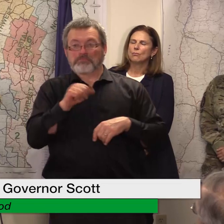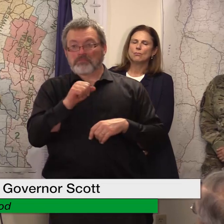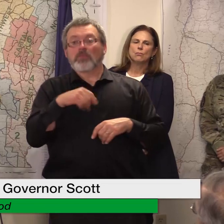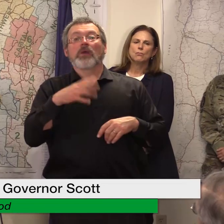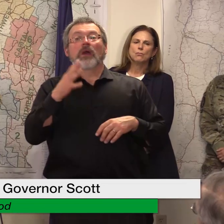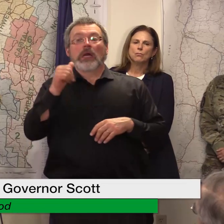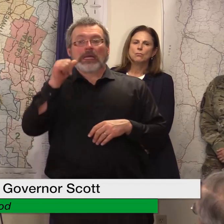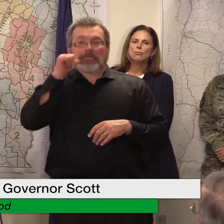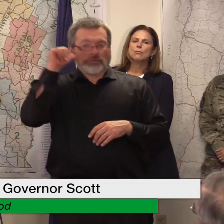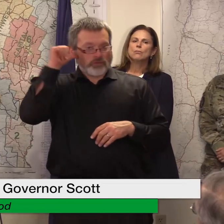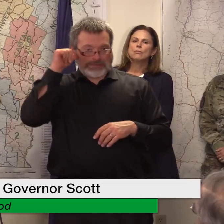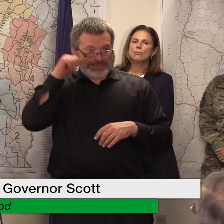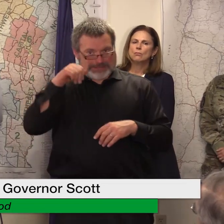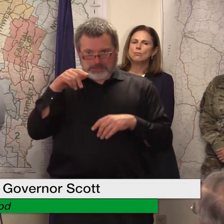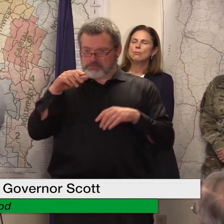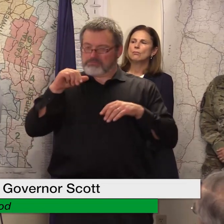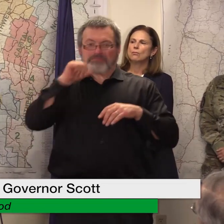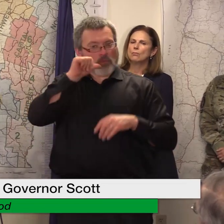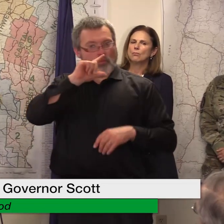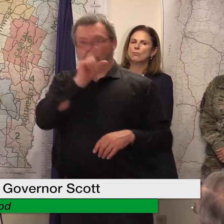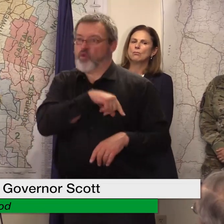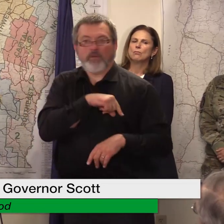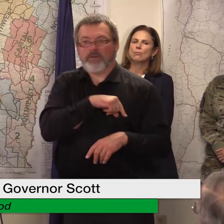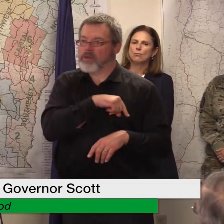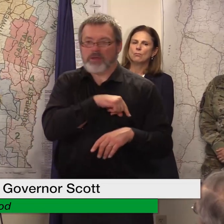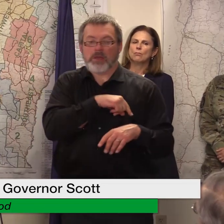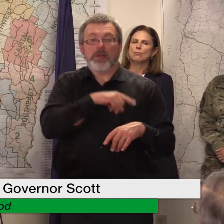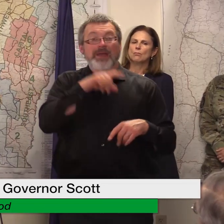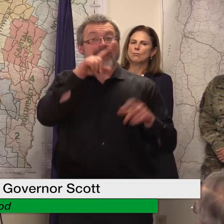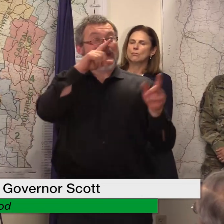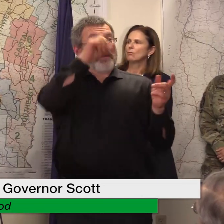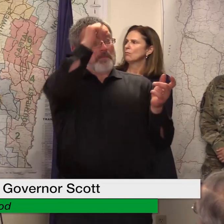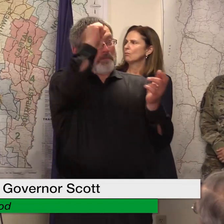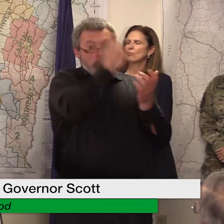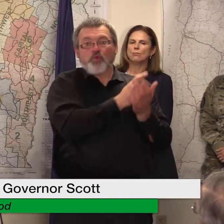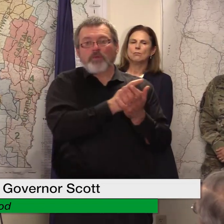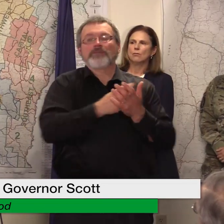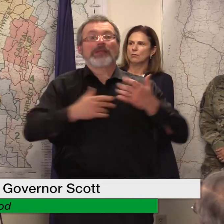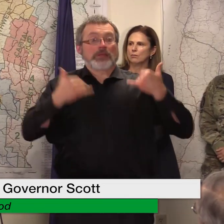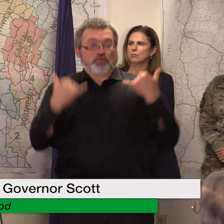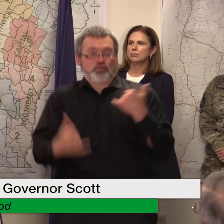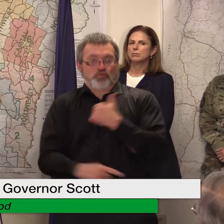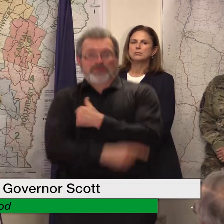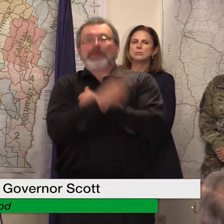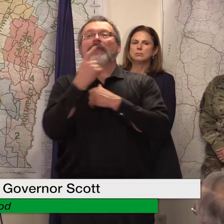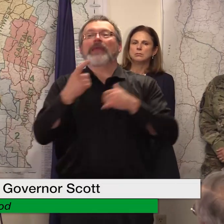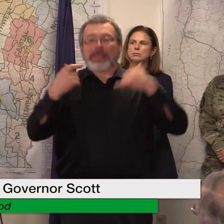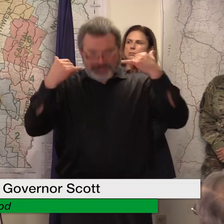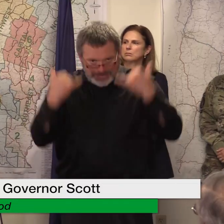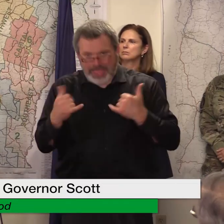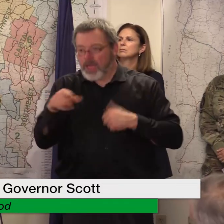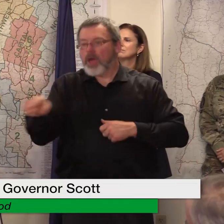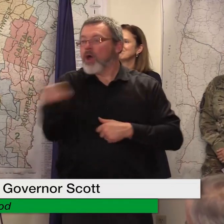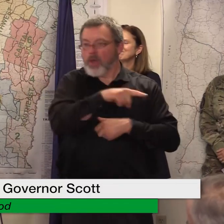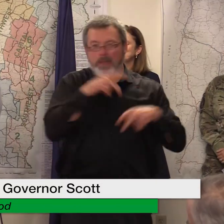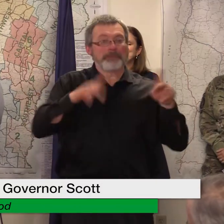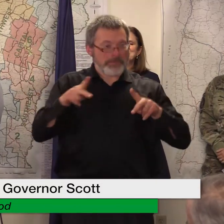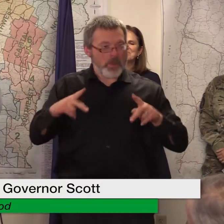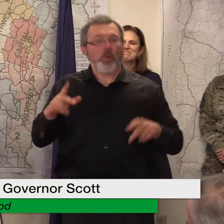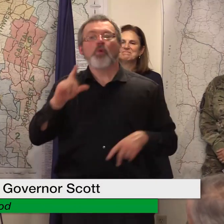weren't eligible for financial assistance from fema today they are individual assistance thank you governor